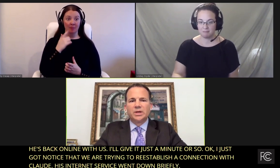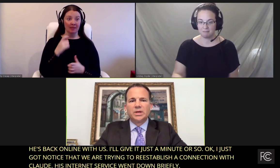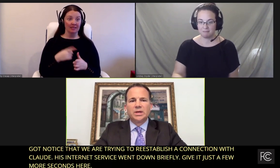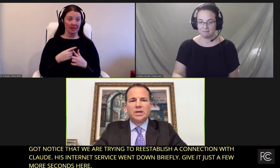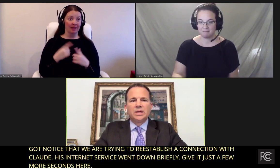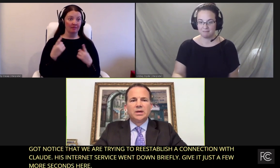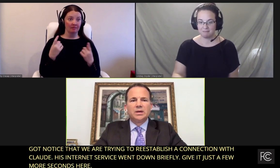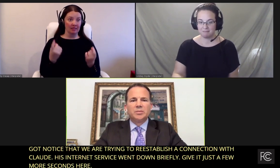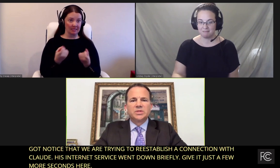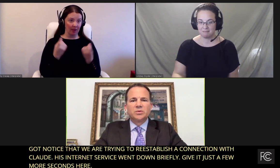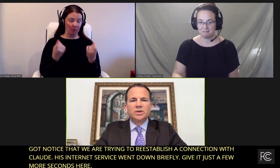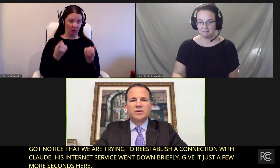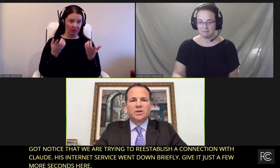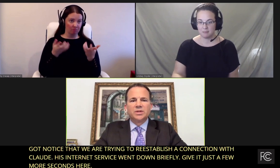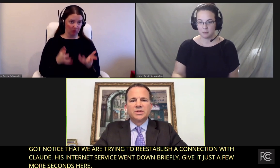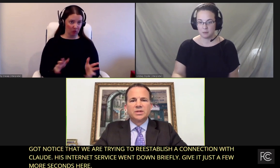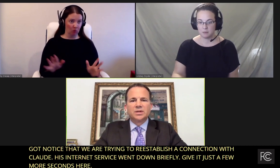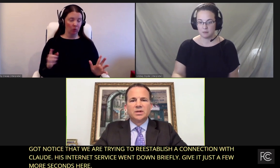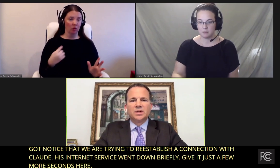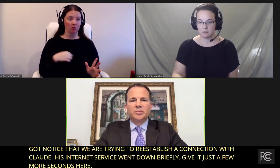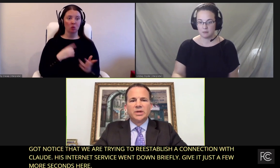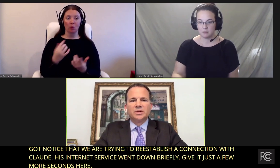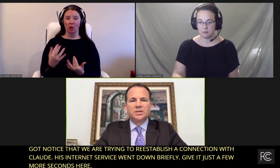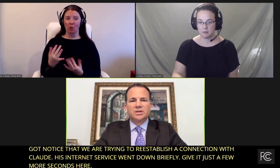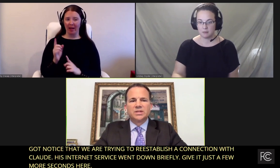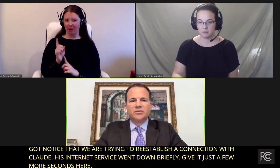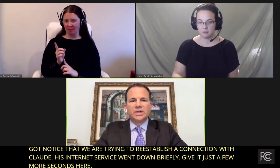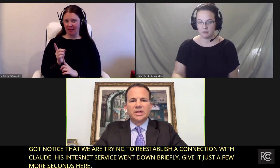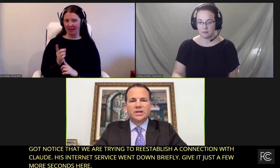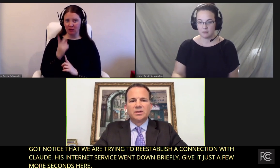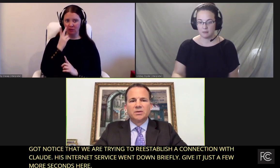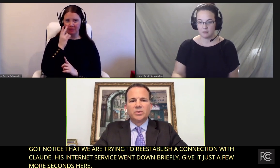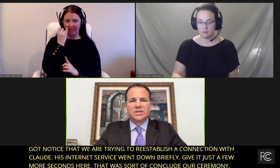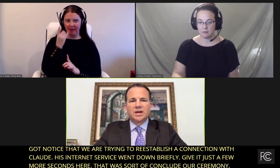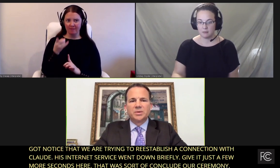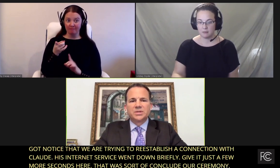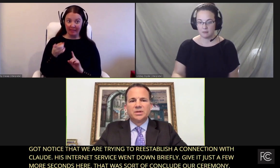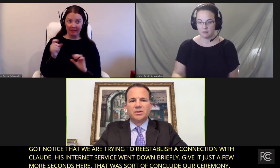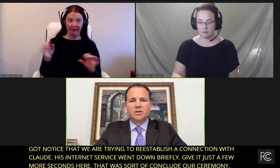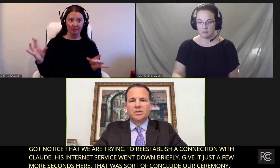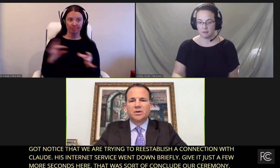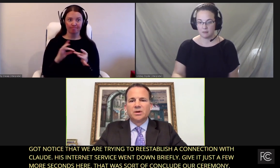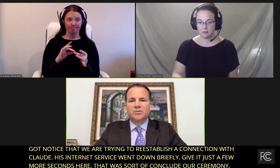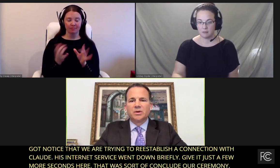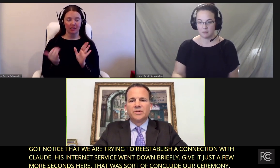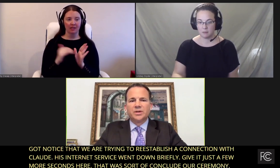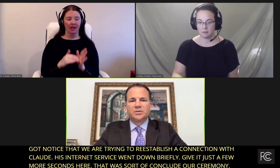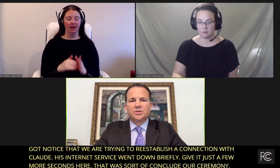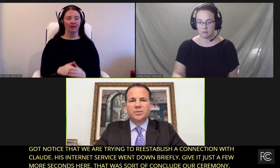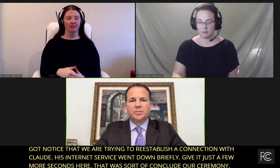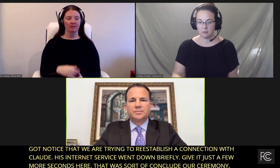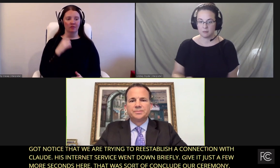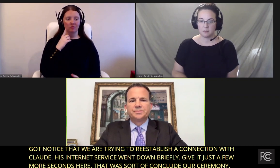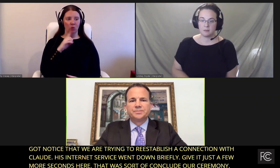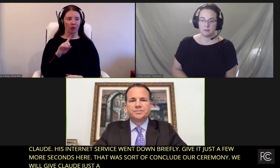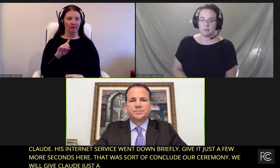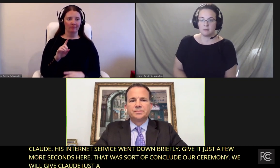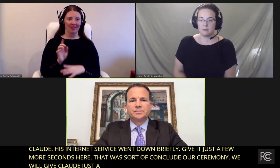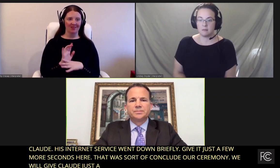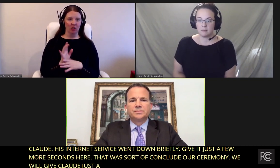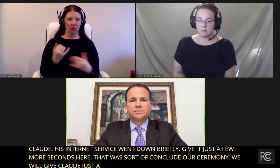ceremony, so we'll give Claude just another minute or so to see if we can get a re-established here on our video stream.